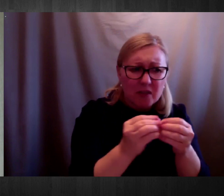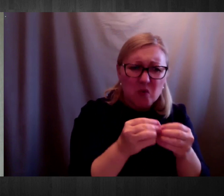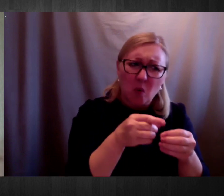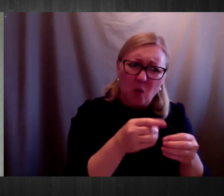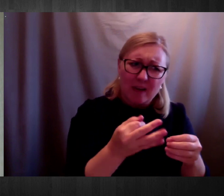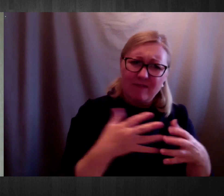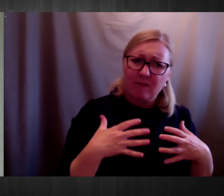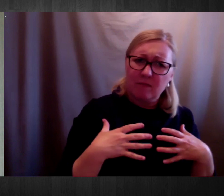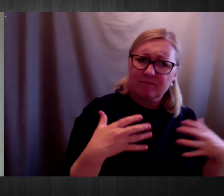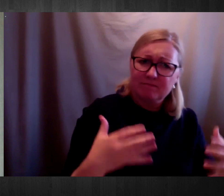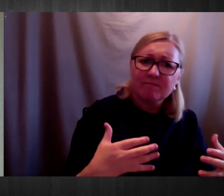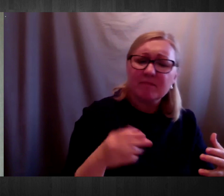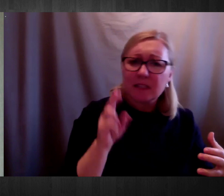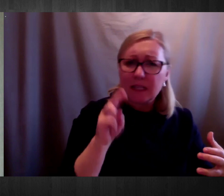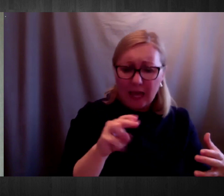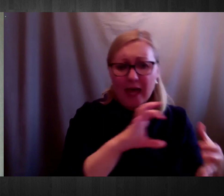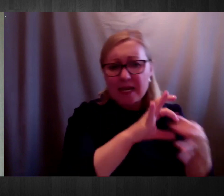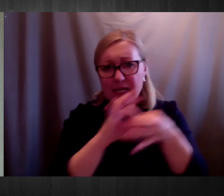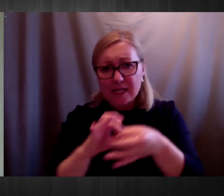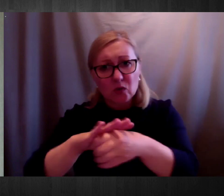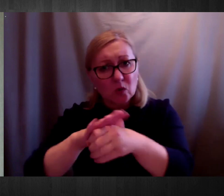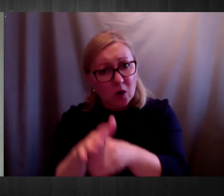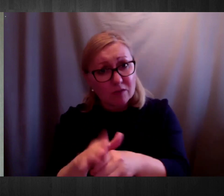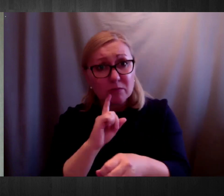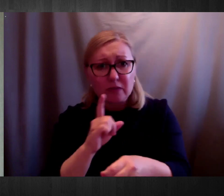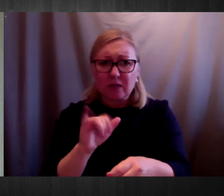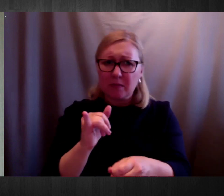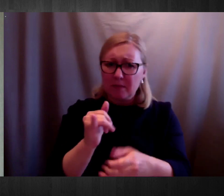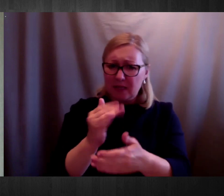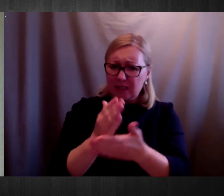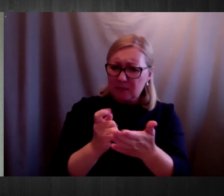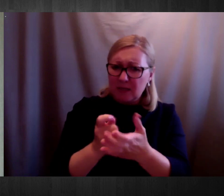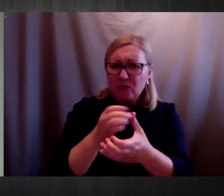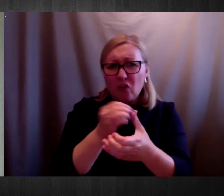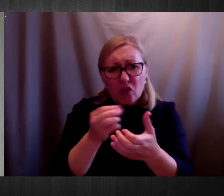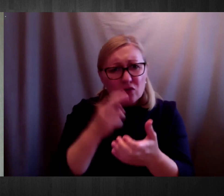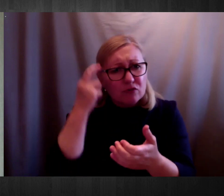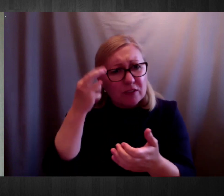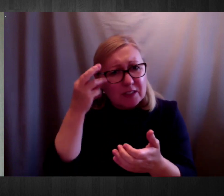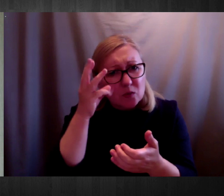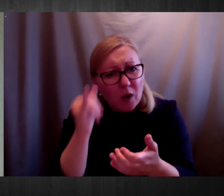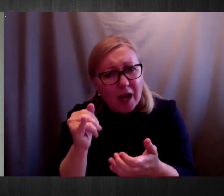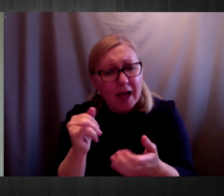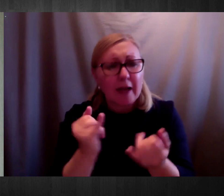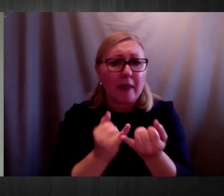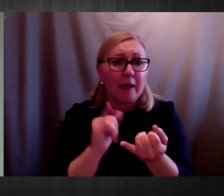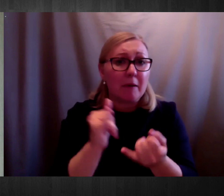Medical conditions such as for women, sometimes PCOS or polycystic ovarian syndrome